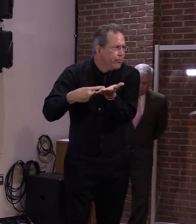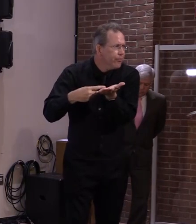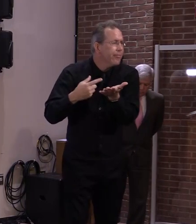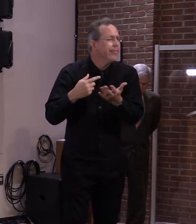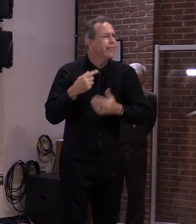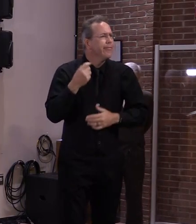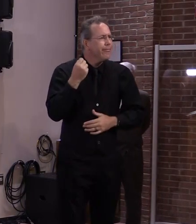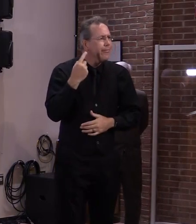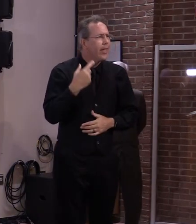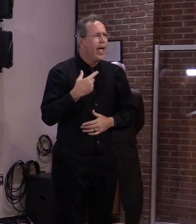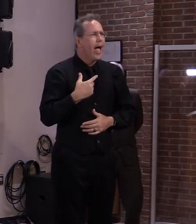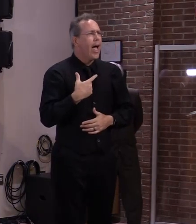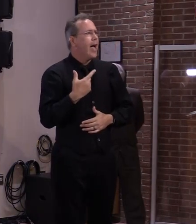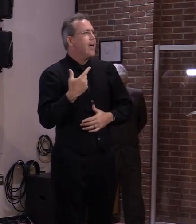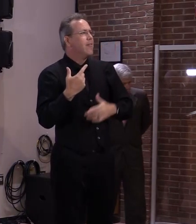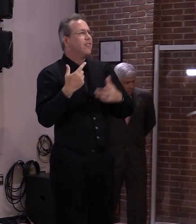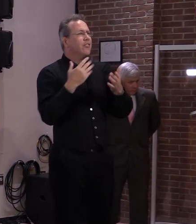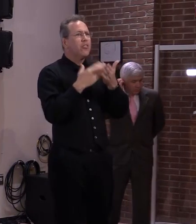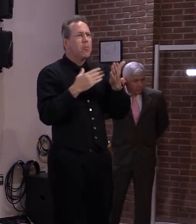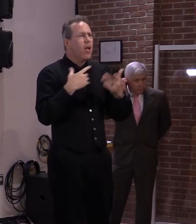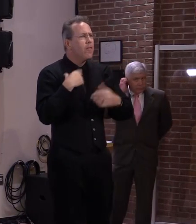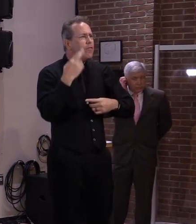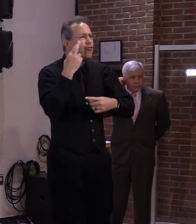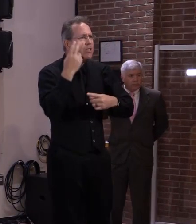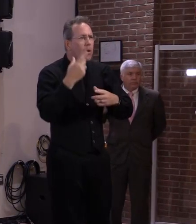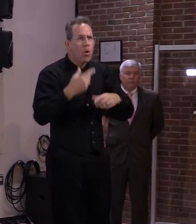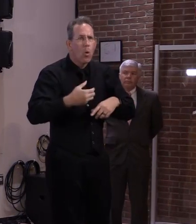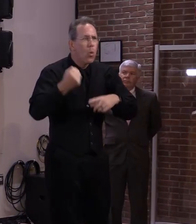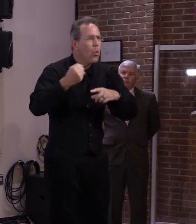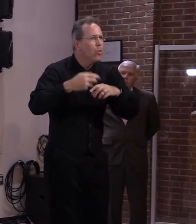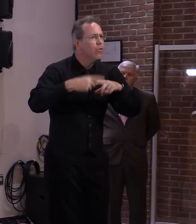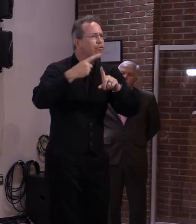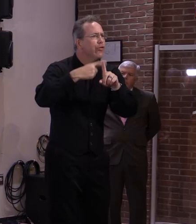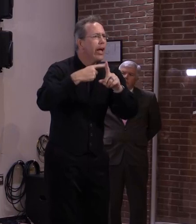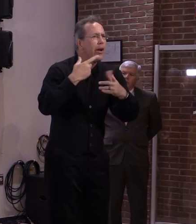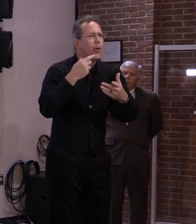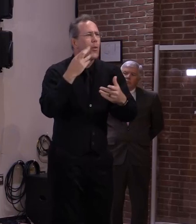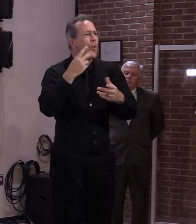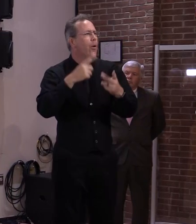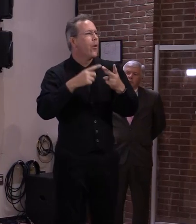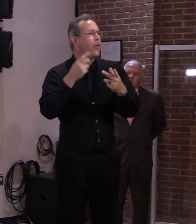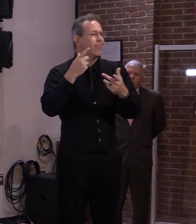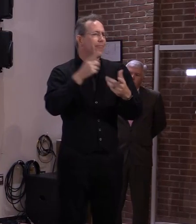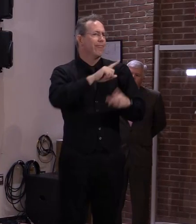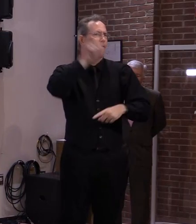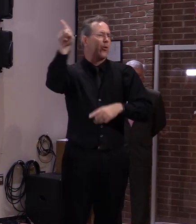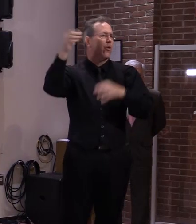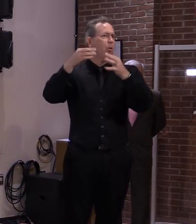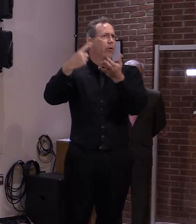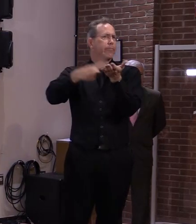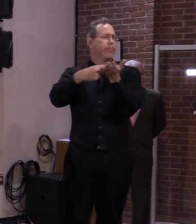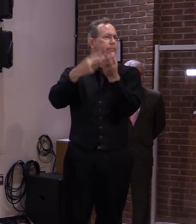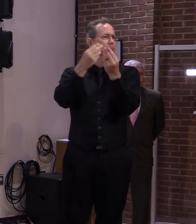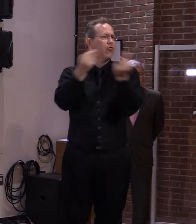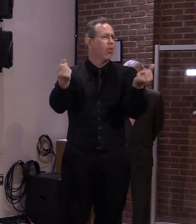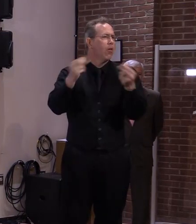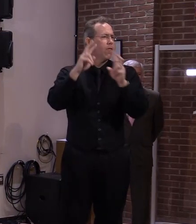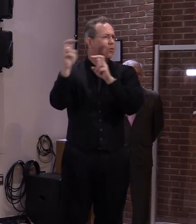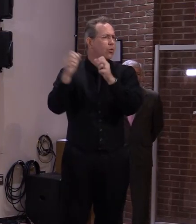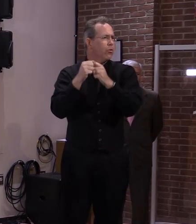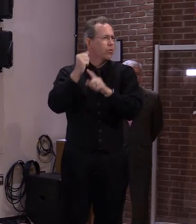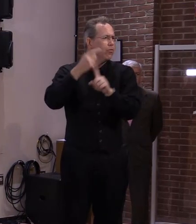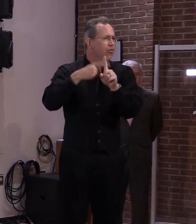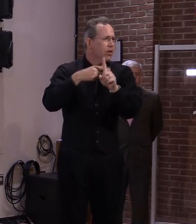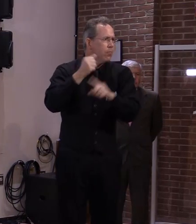and make sure it's viable and appropriate. So we have to have faith in the third branch of government. And then I guess the last